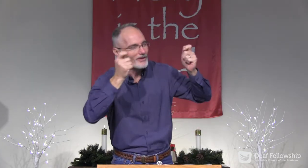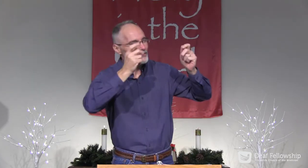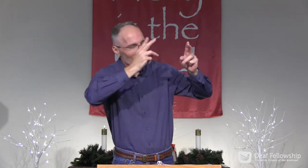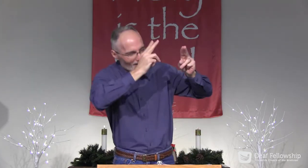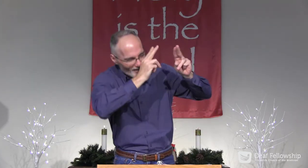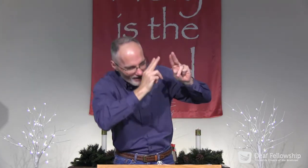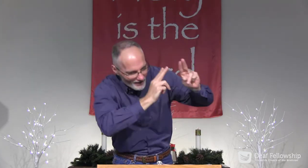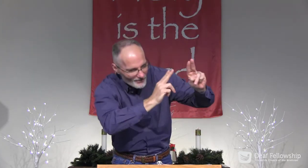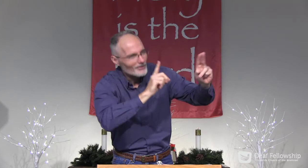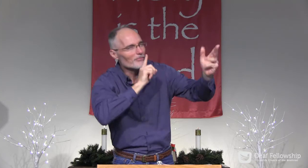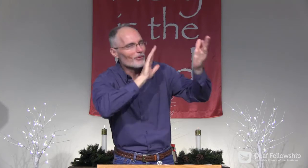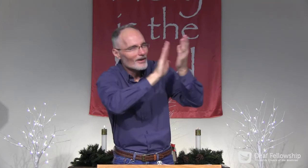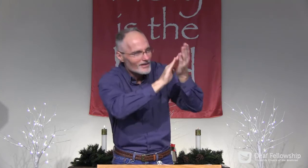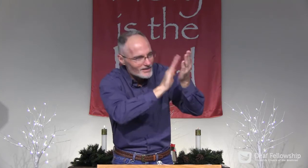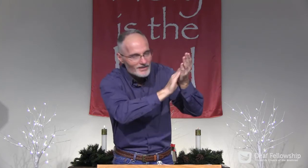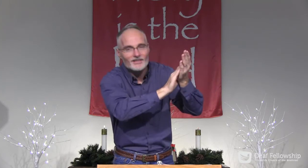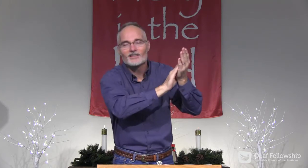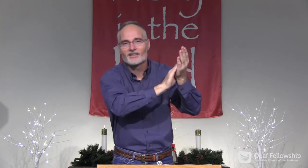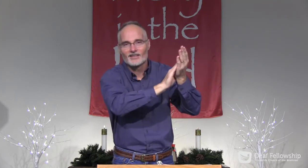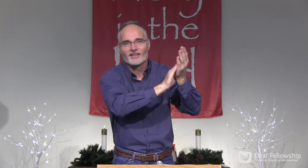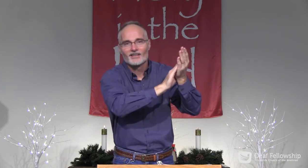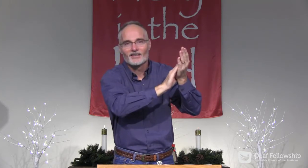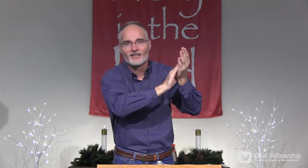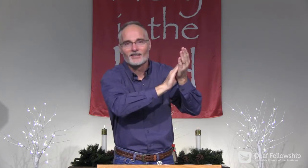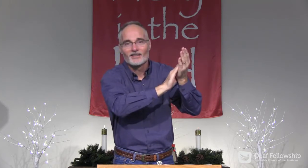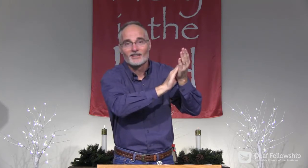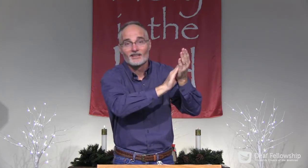with joy and celebration, honor and praise.